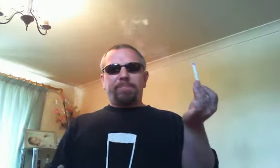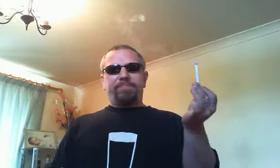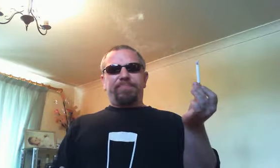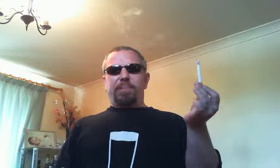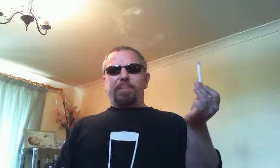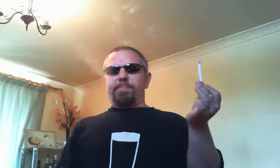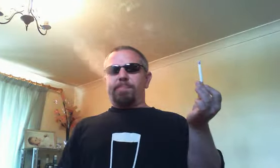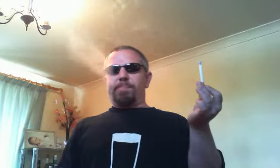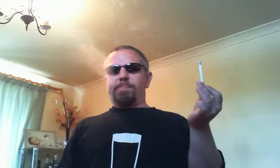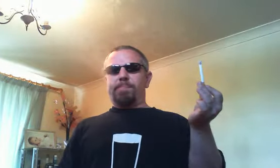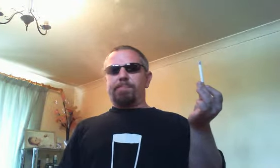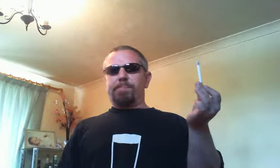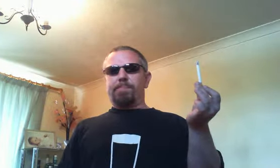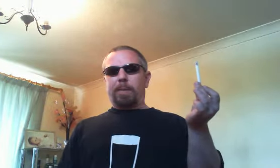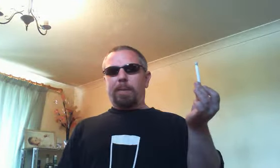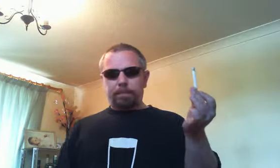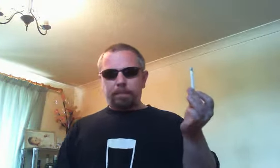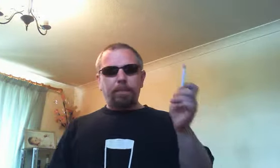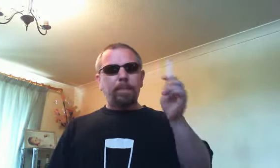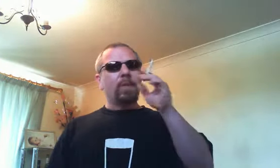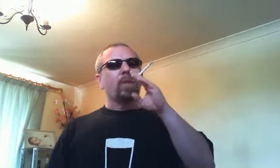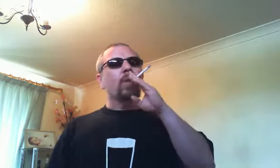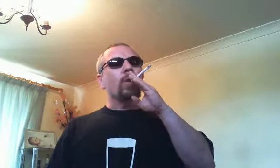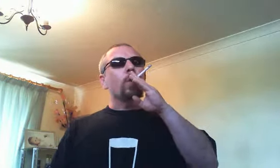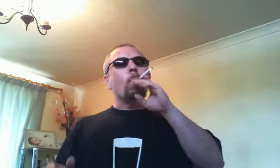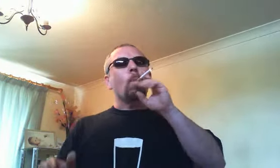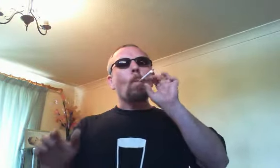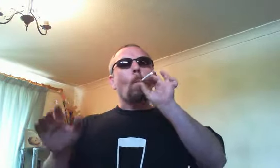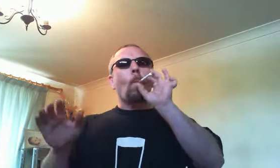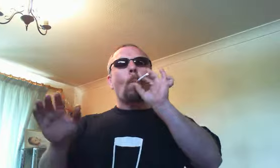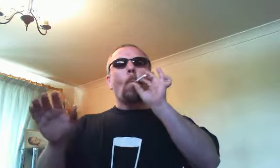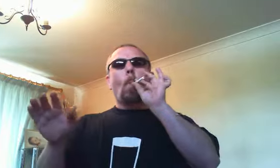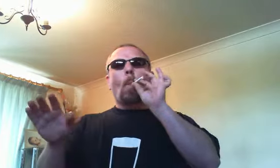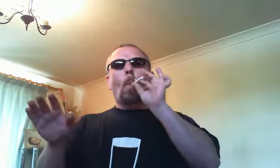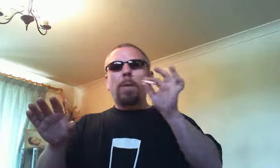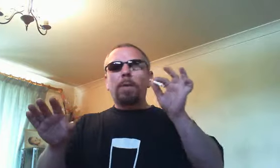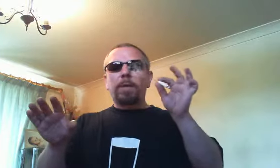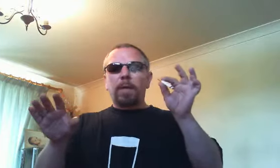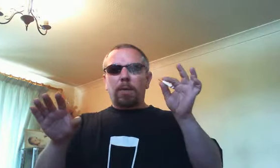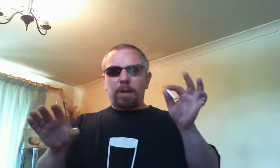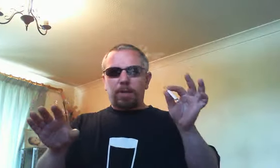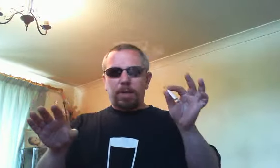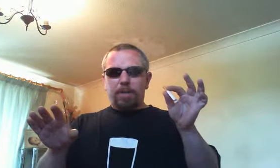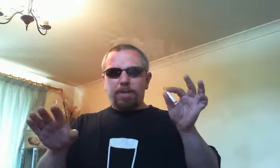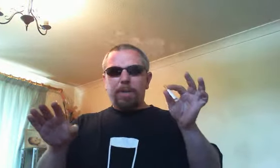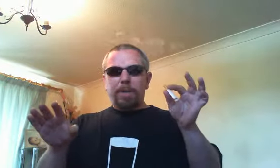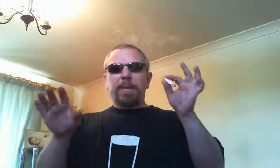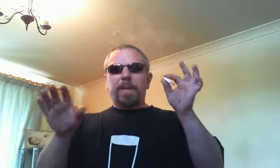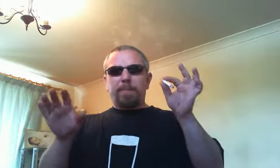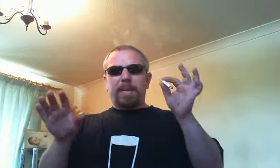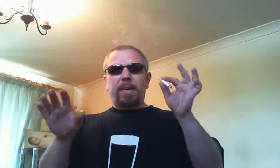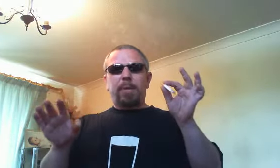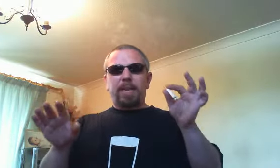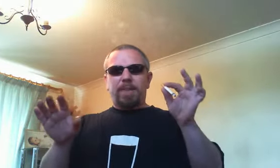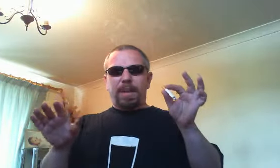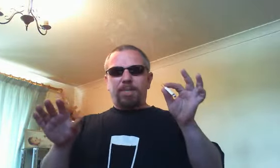what we're gonna try to do is make it completely vanish